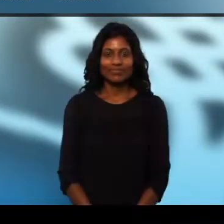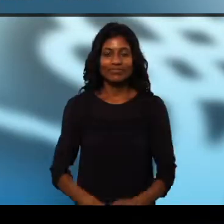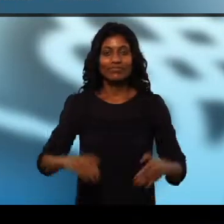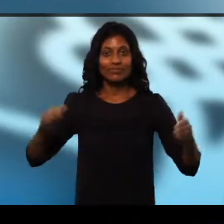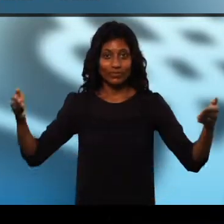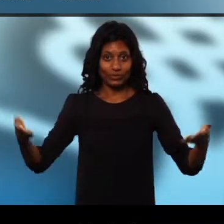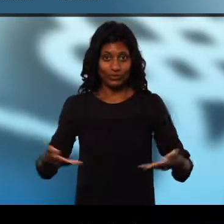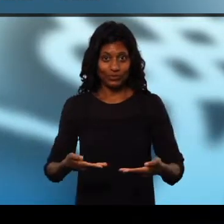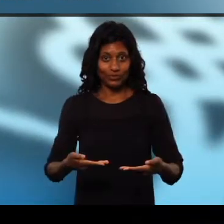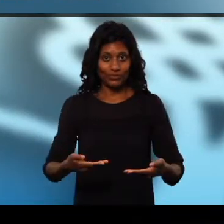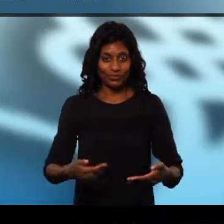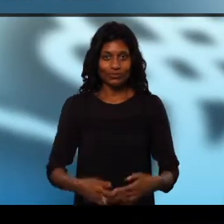Introduction